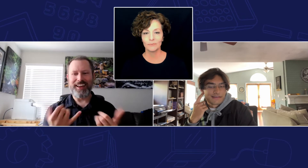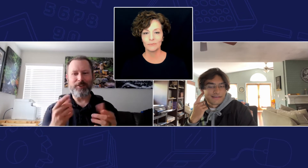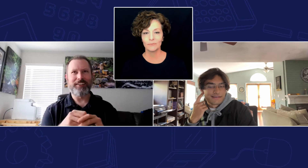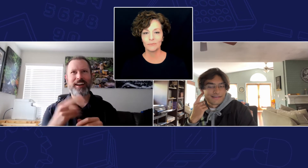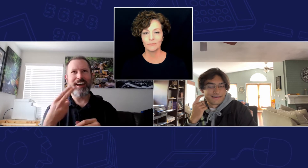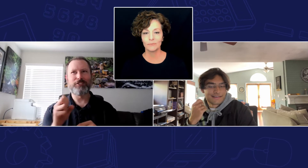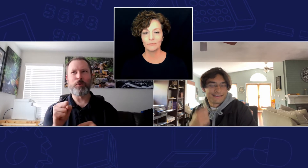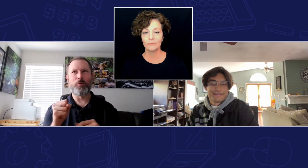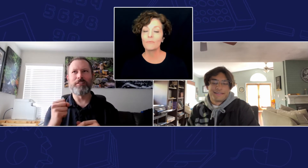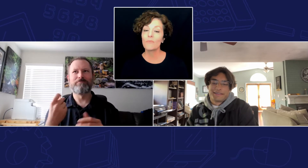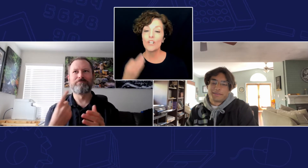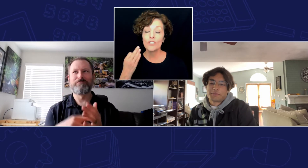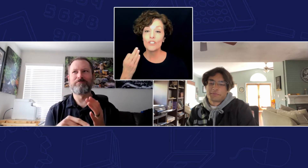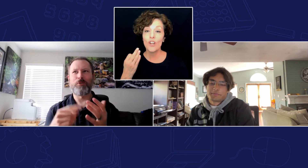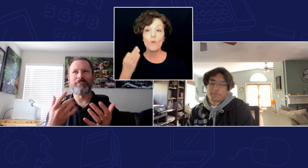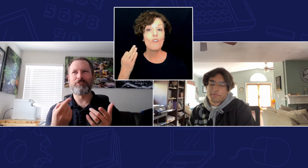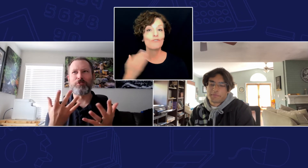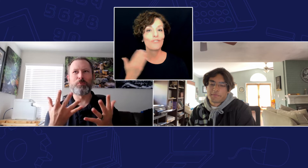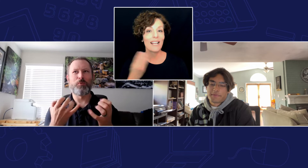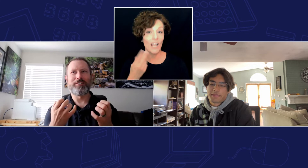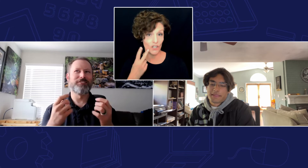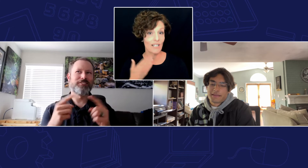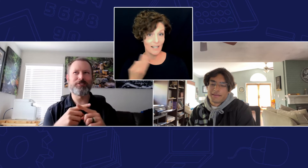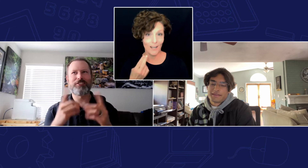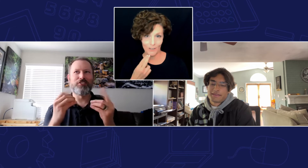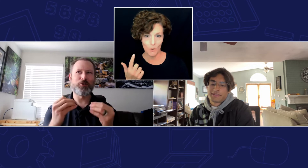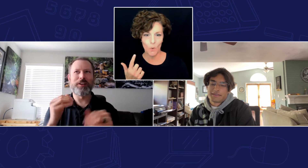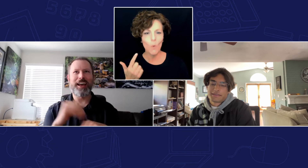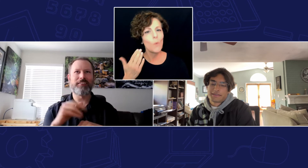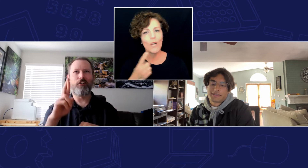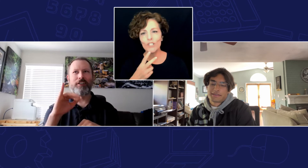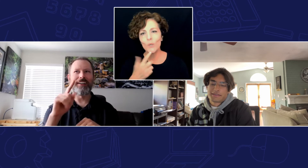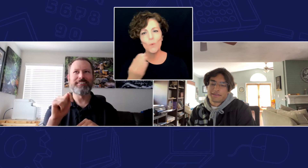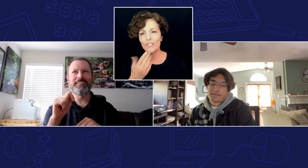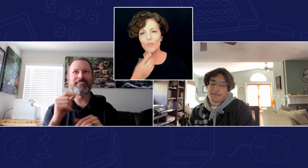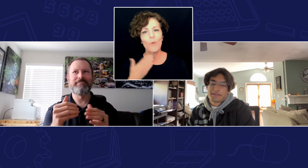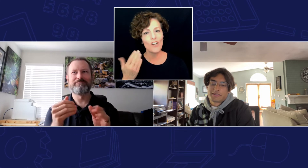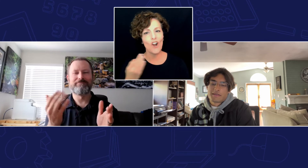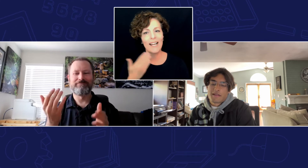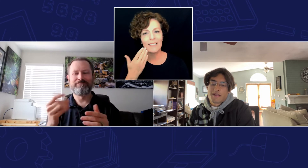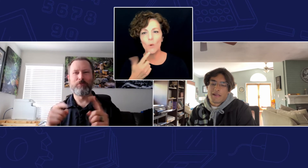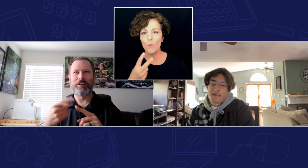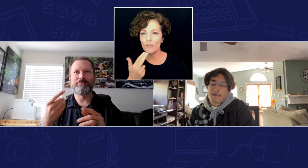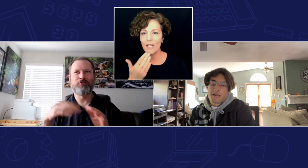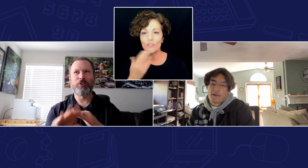so right now you're in high school what do you want to do at RIT when you get to college in the fall